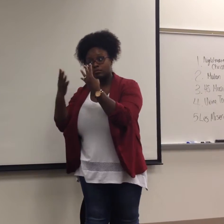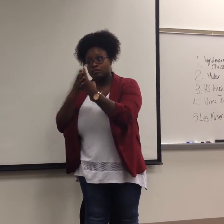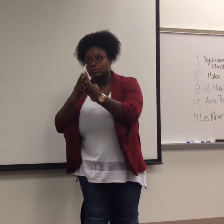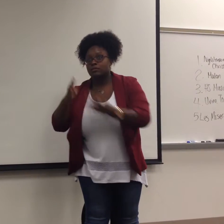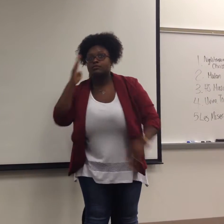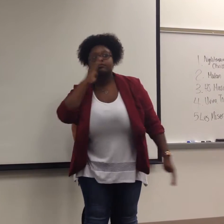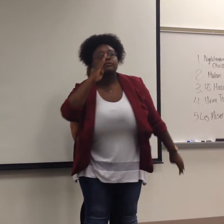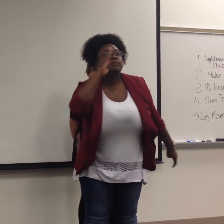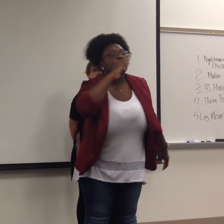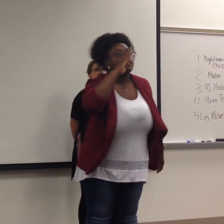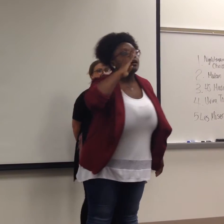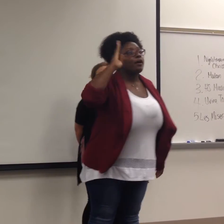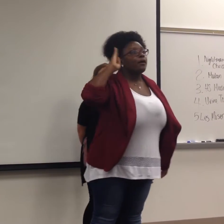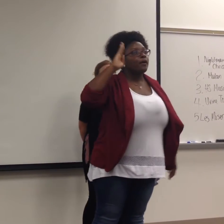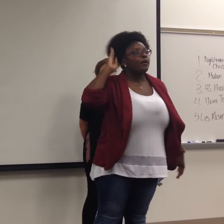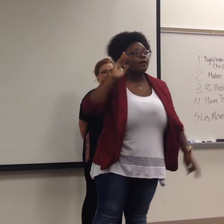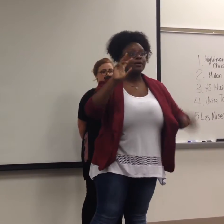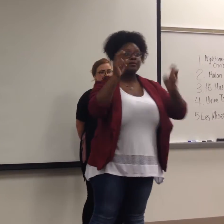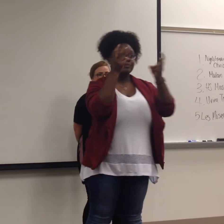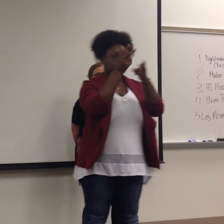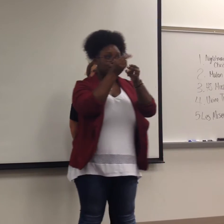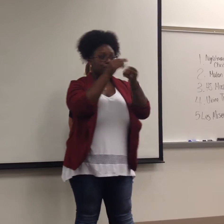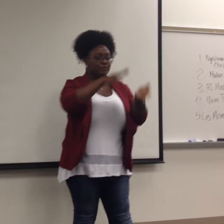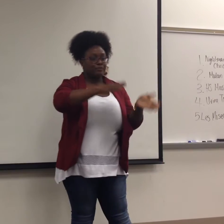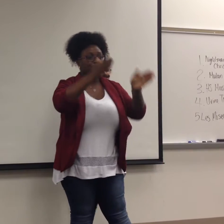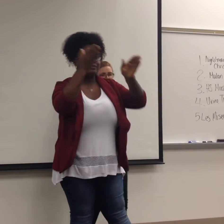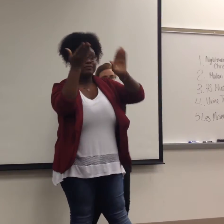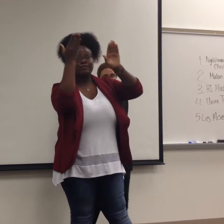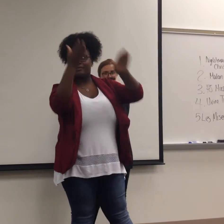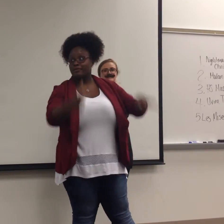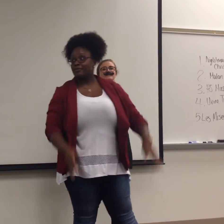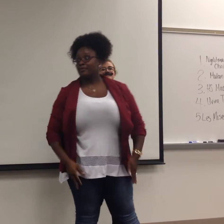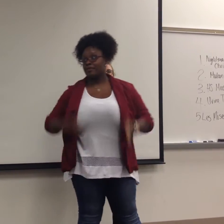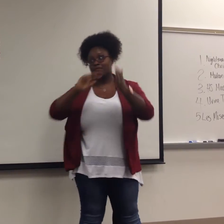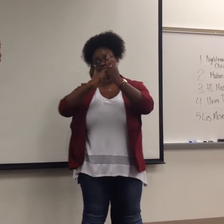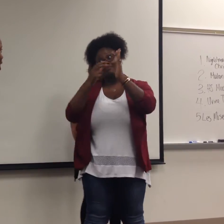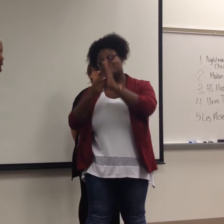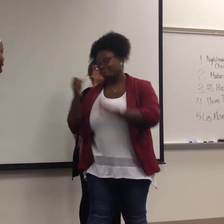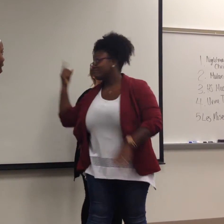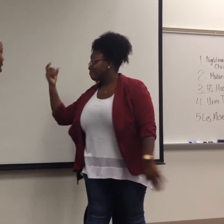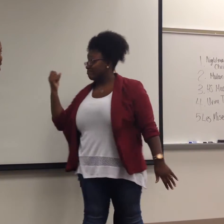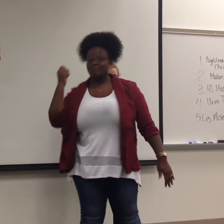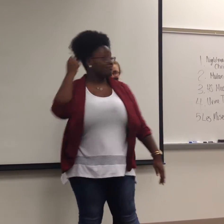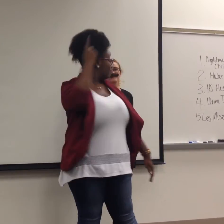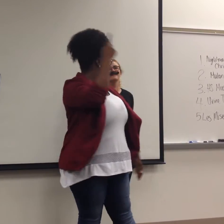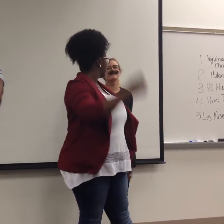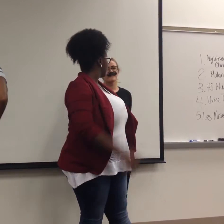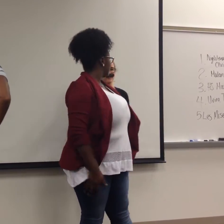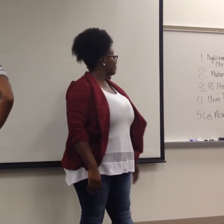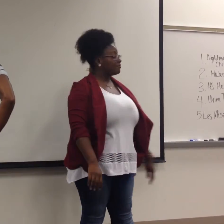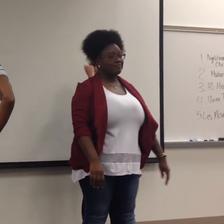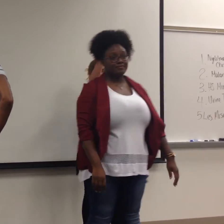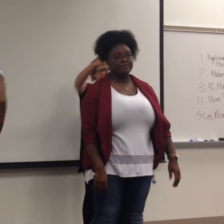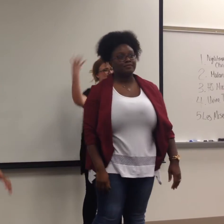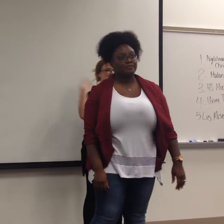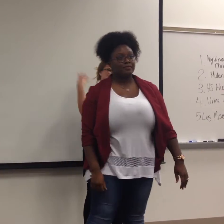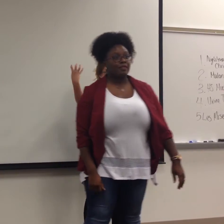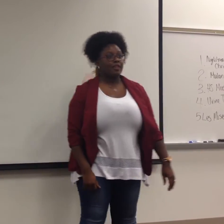As the peppers in the air As the bunny gets the chair See them all people, here's me boss